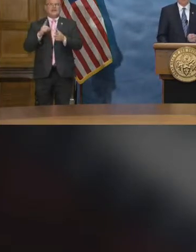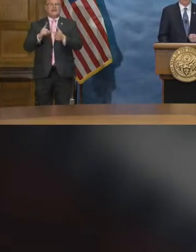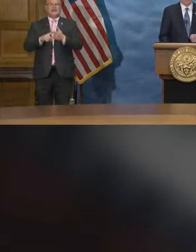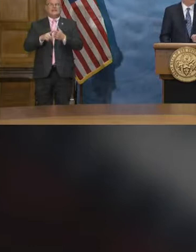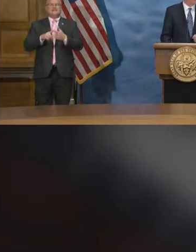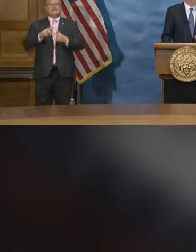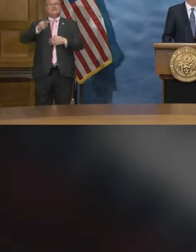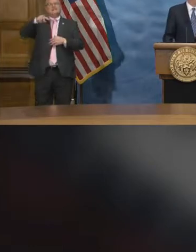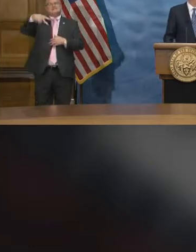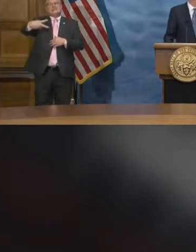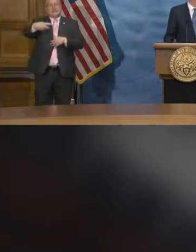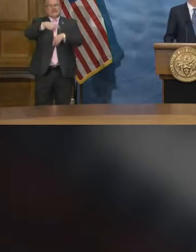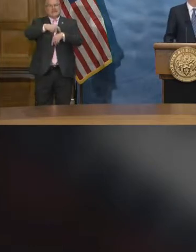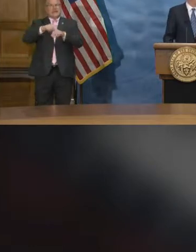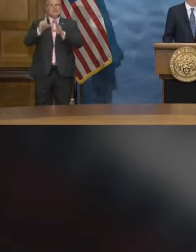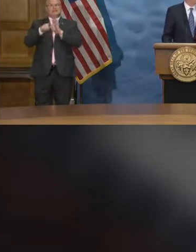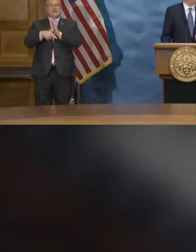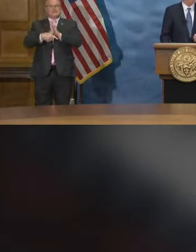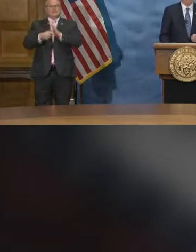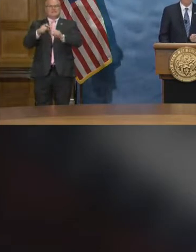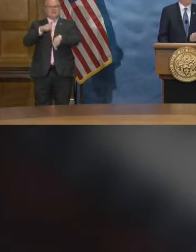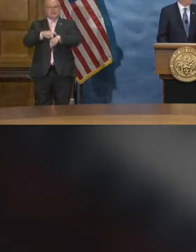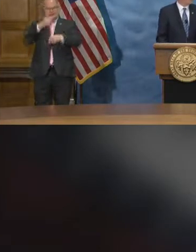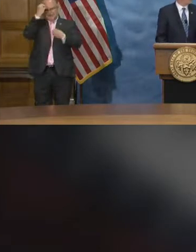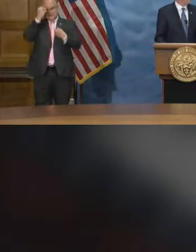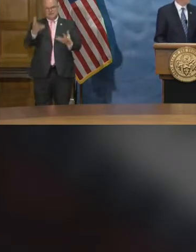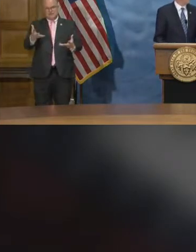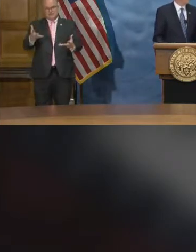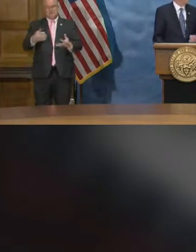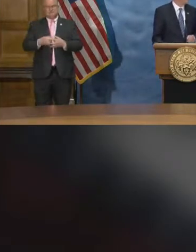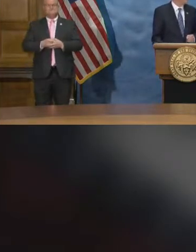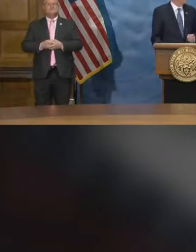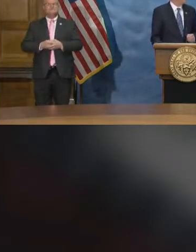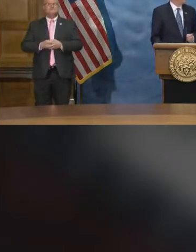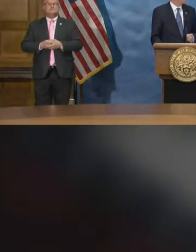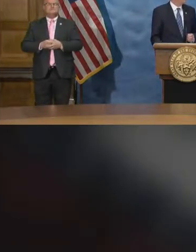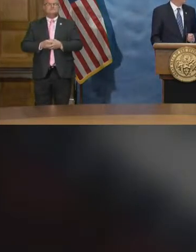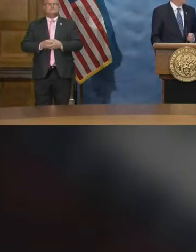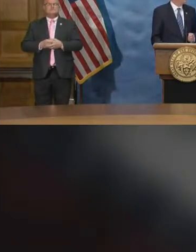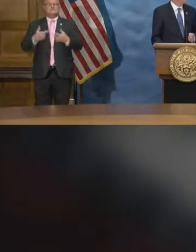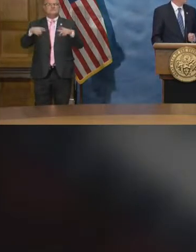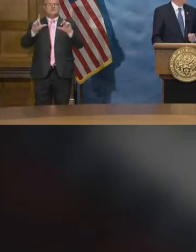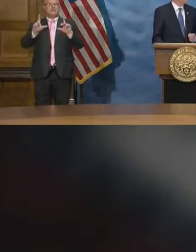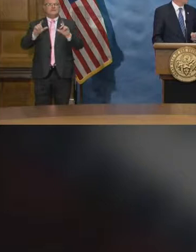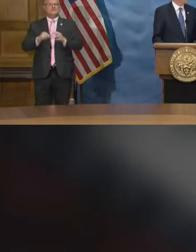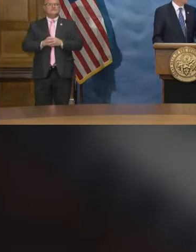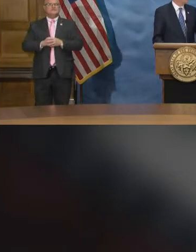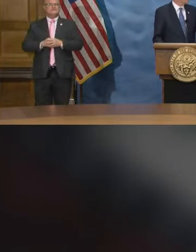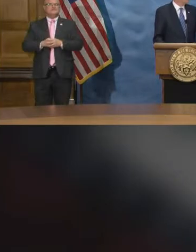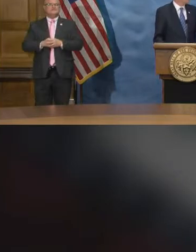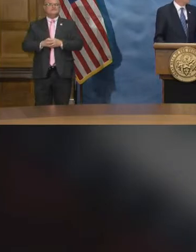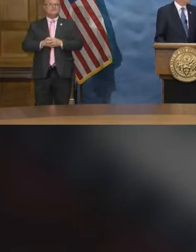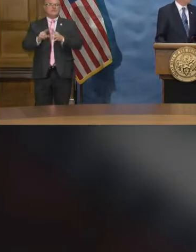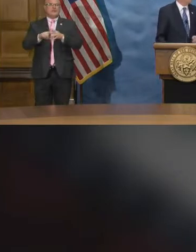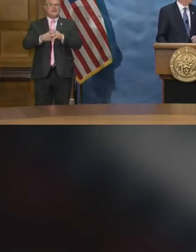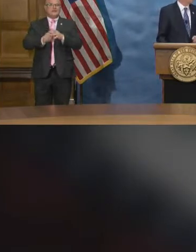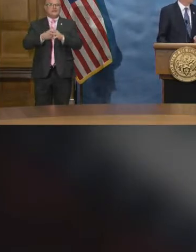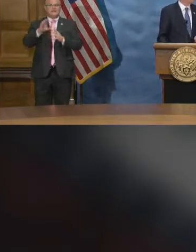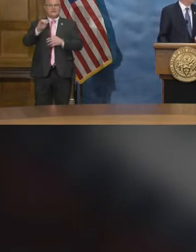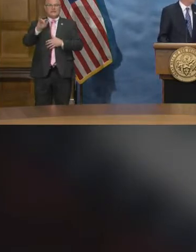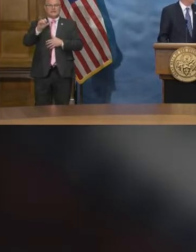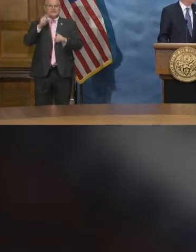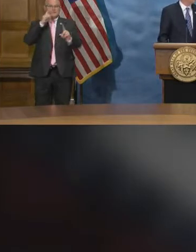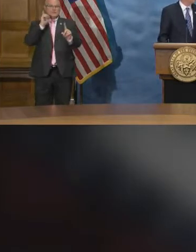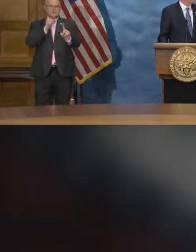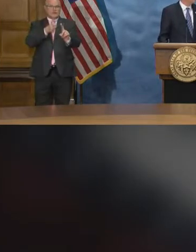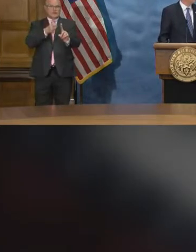for your second dose at the designated time. If you go to the next graph, you'll see the initial counties that we're